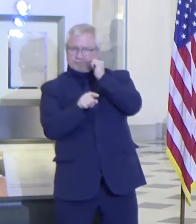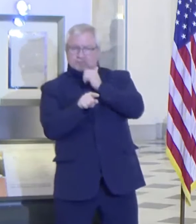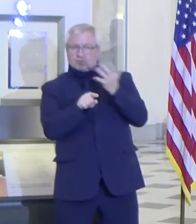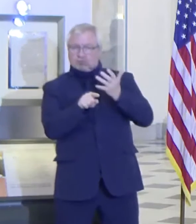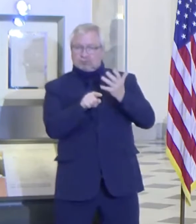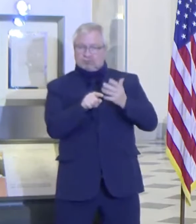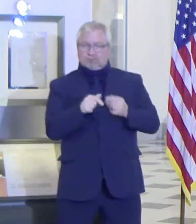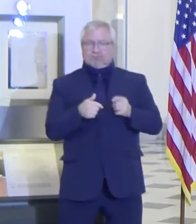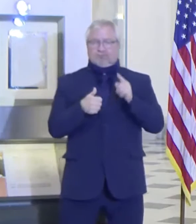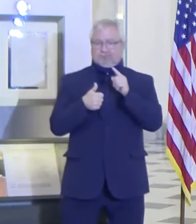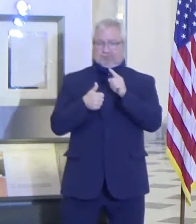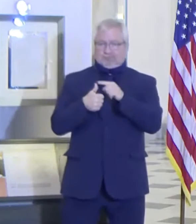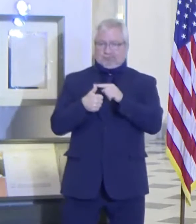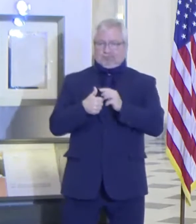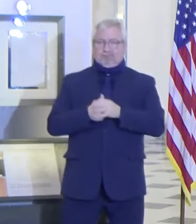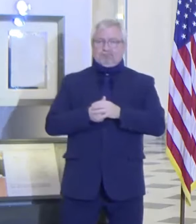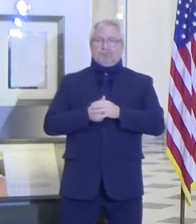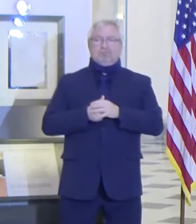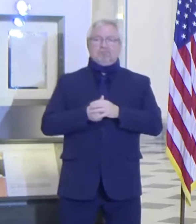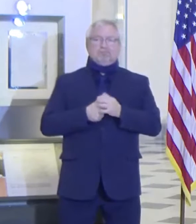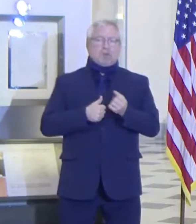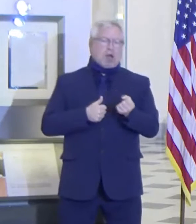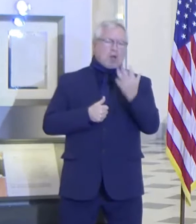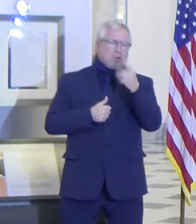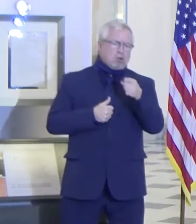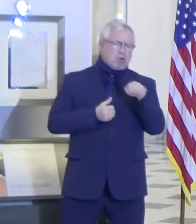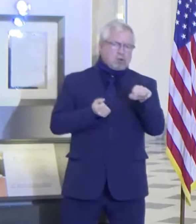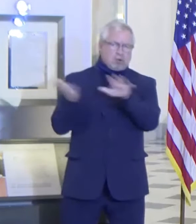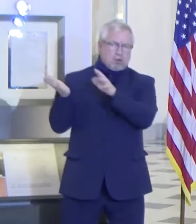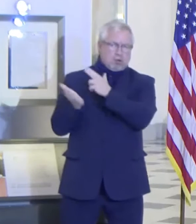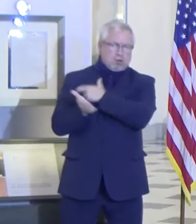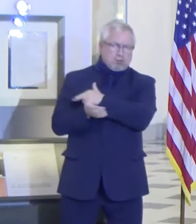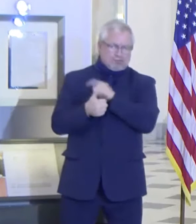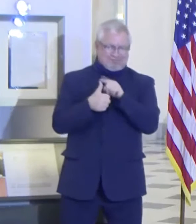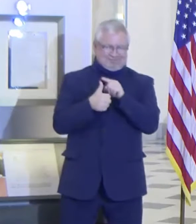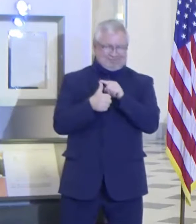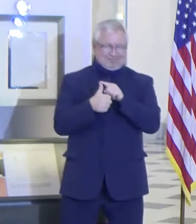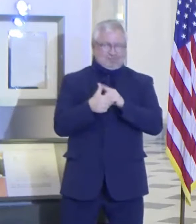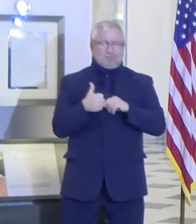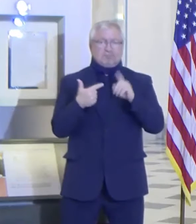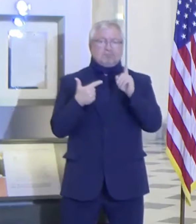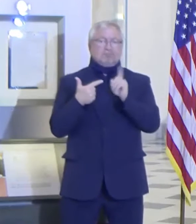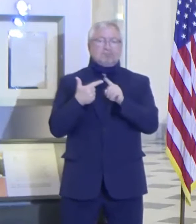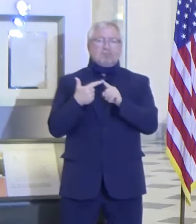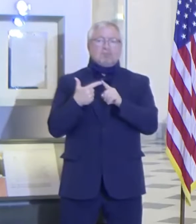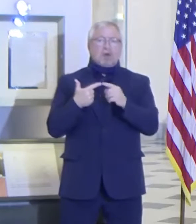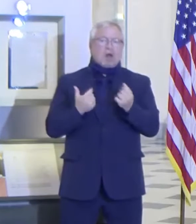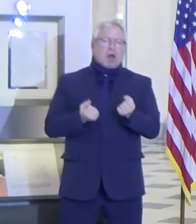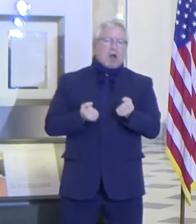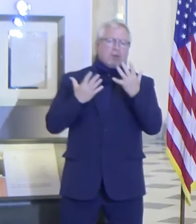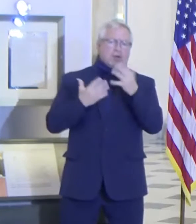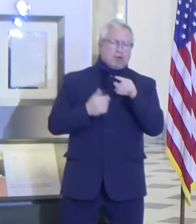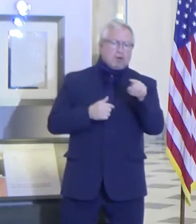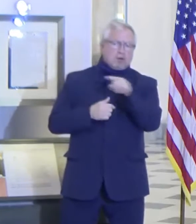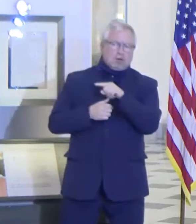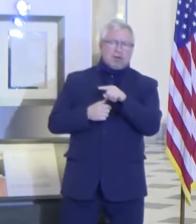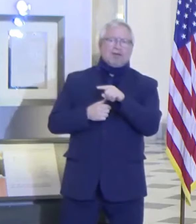-day basis are the rate of hospitalizations and the number of patients admitted to the ICU.